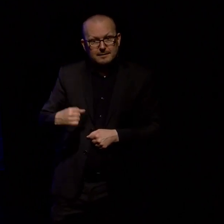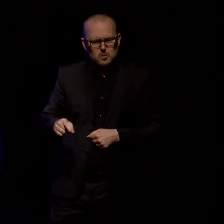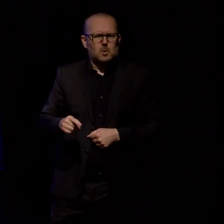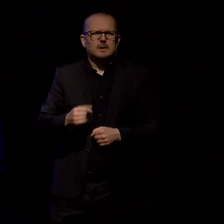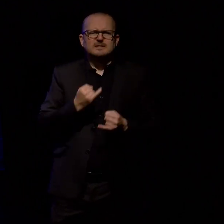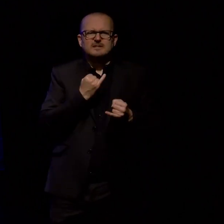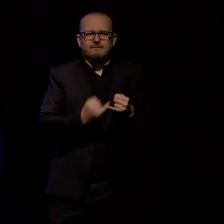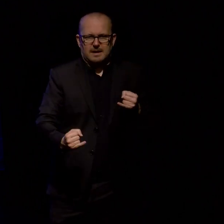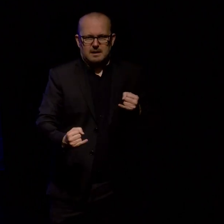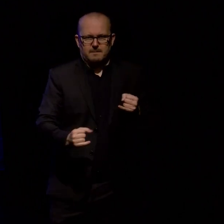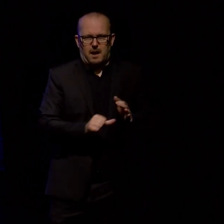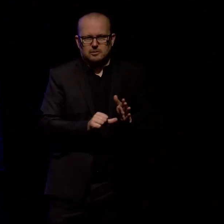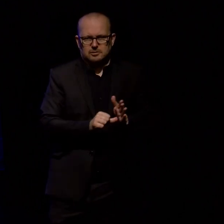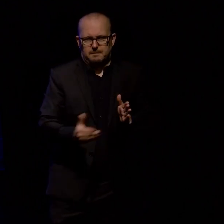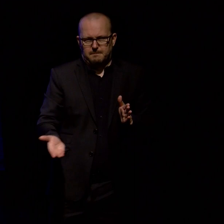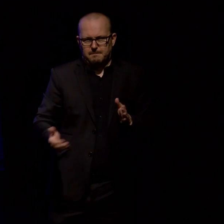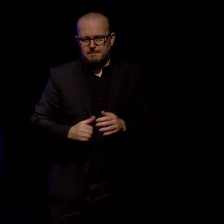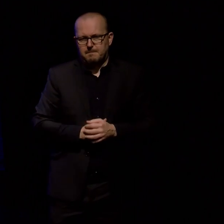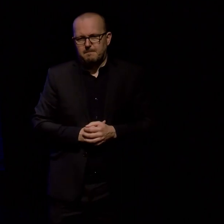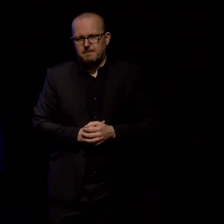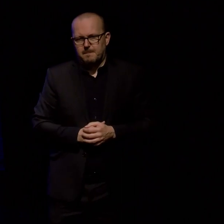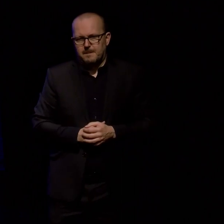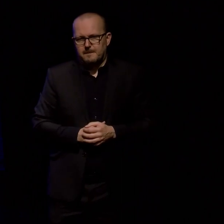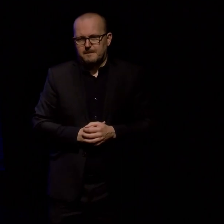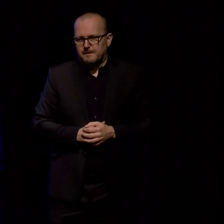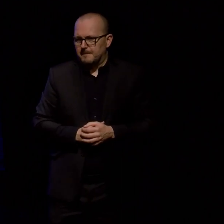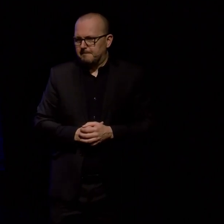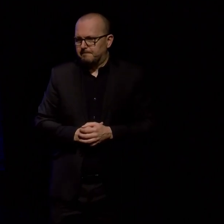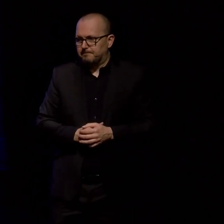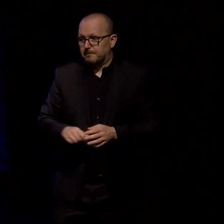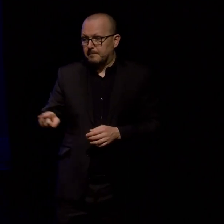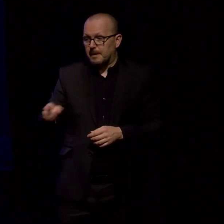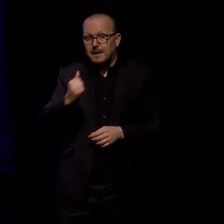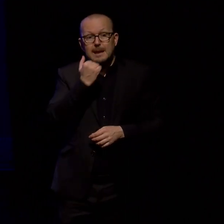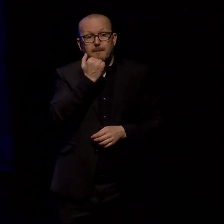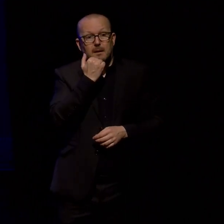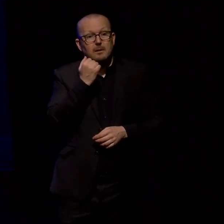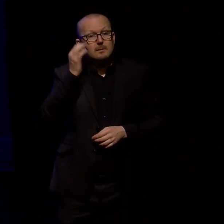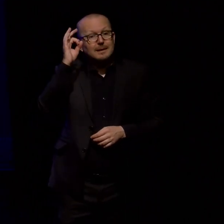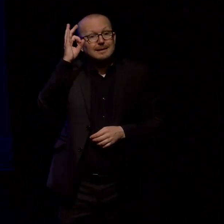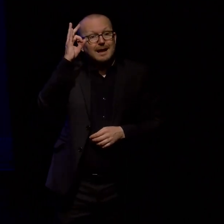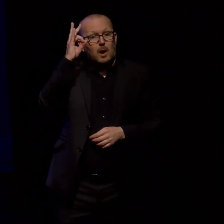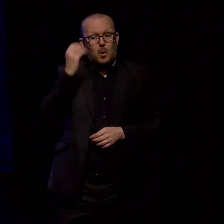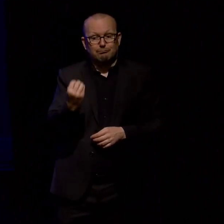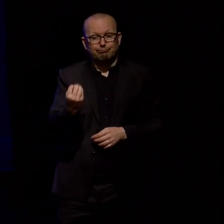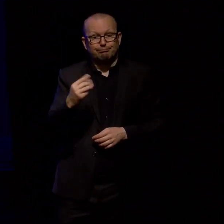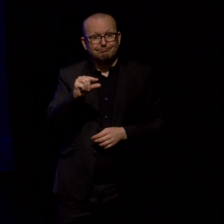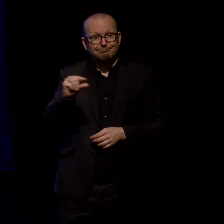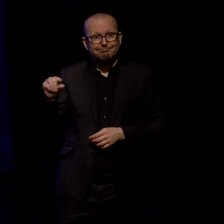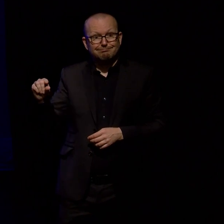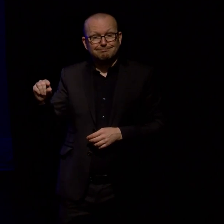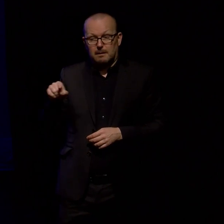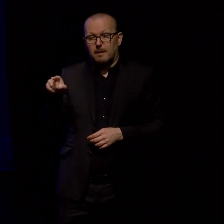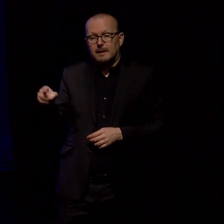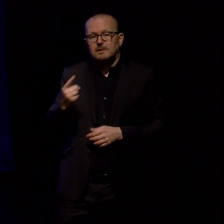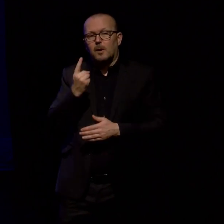hardship. The number that's highlighted on the screen in gold is the only statistic about